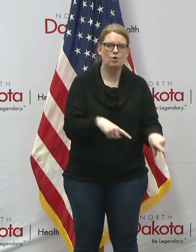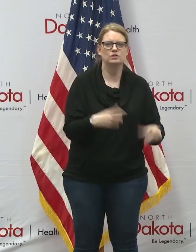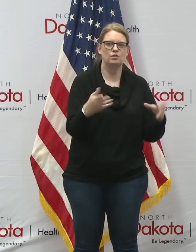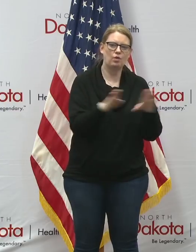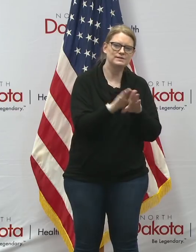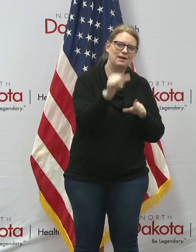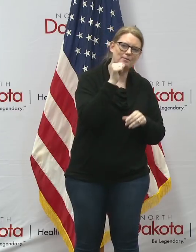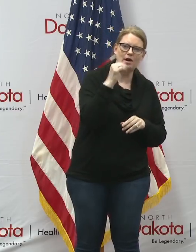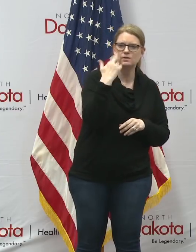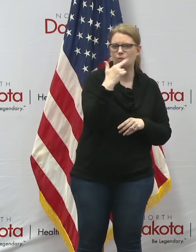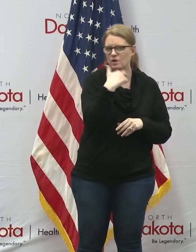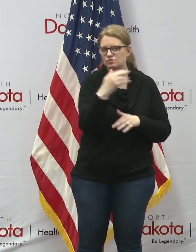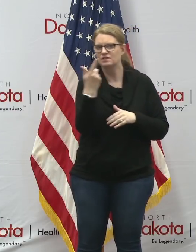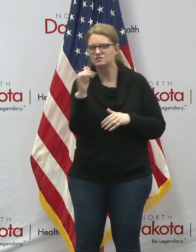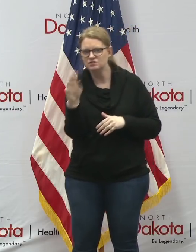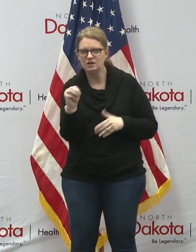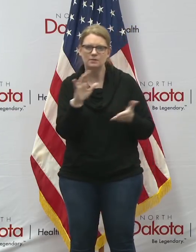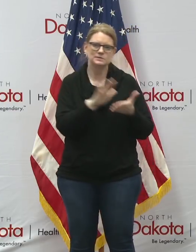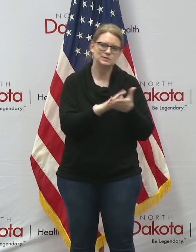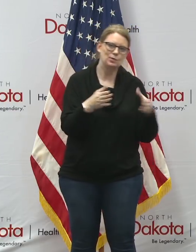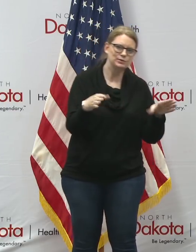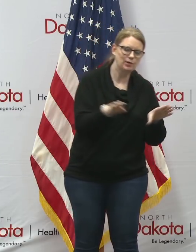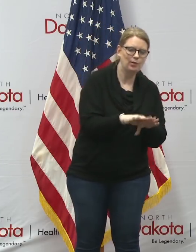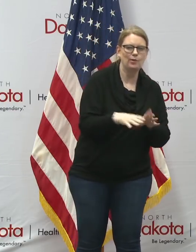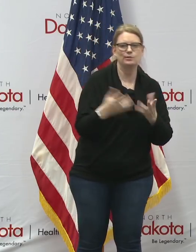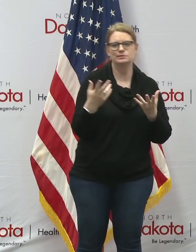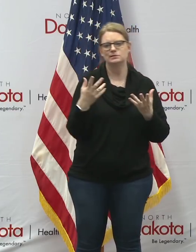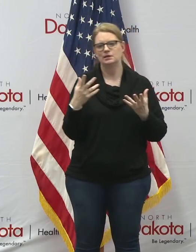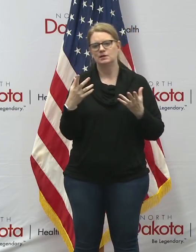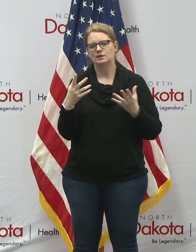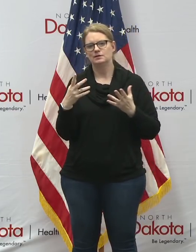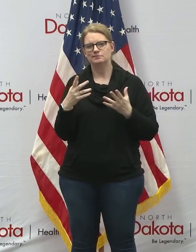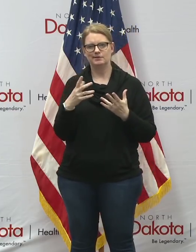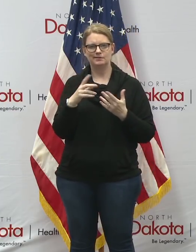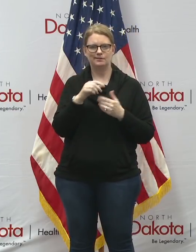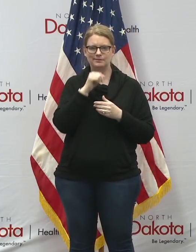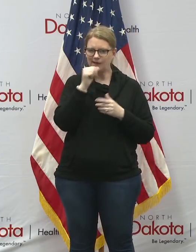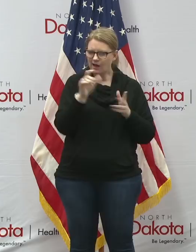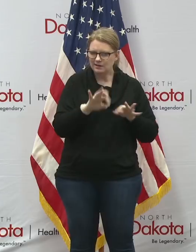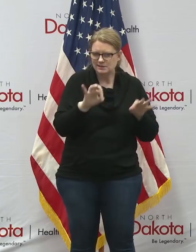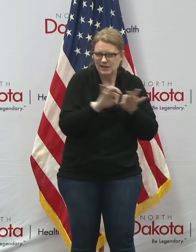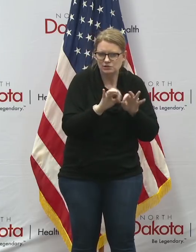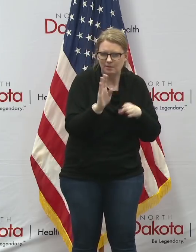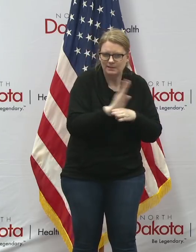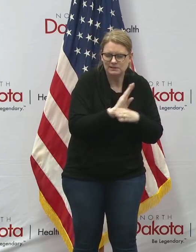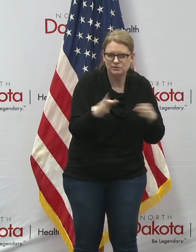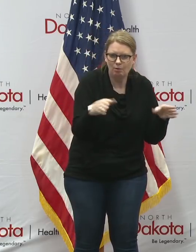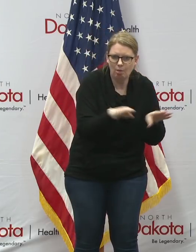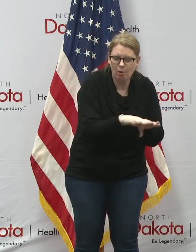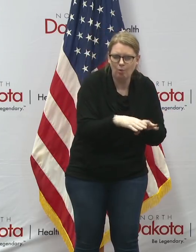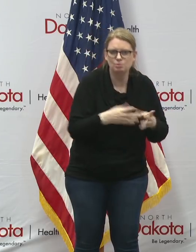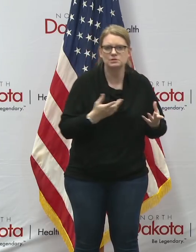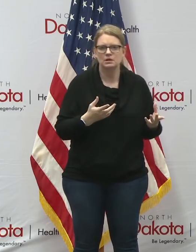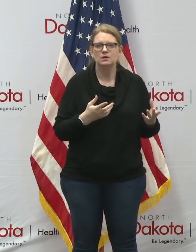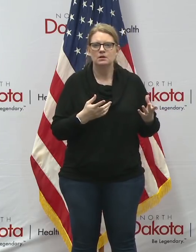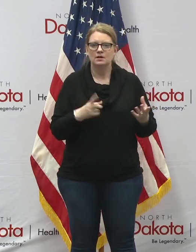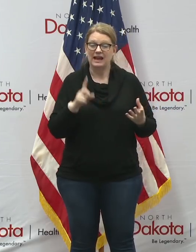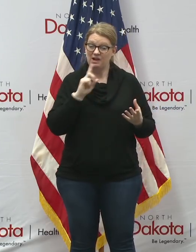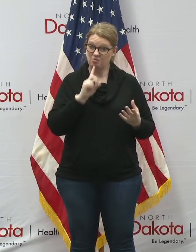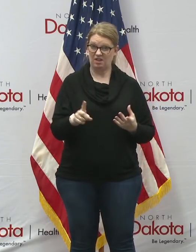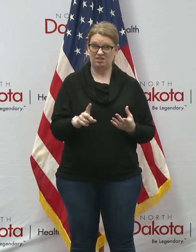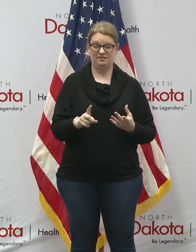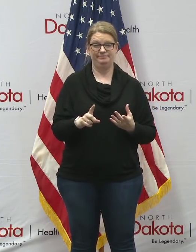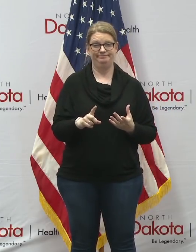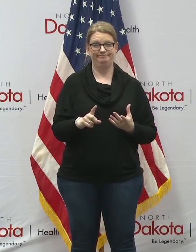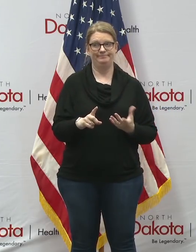athletic facilities the schools are closed uh non-essential businesses are closed and we know asking people to uh